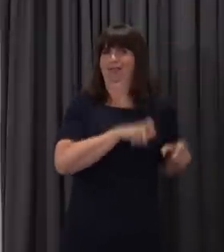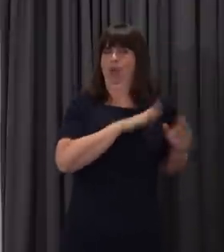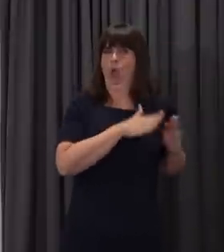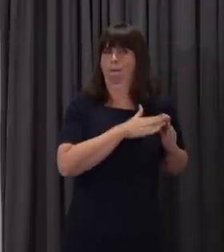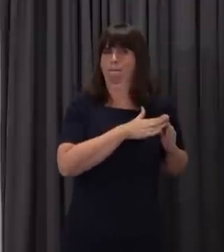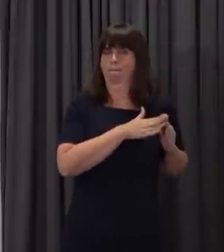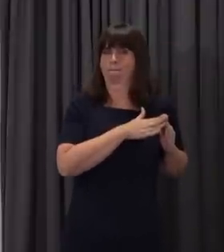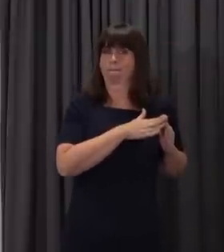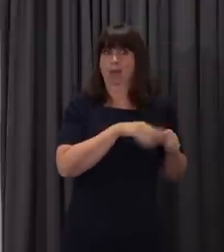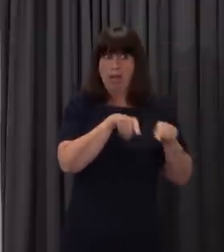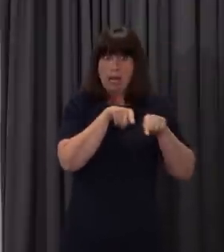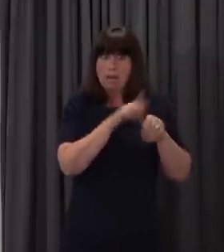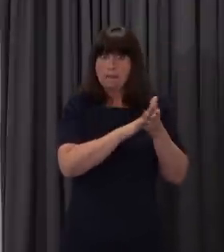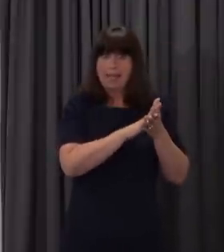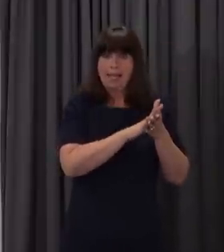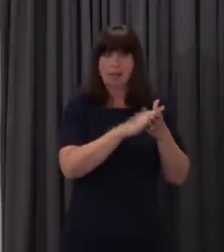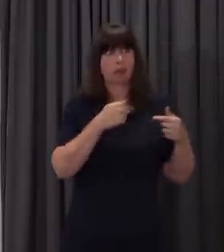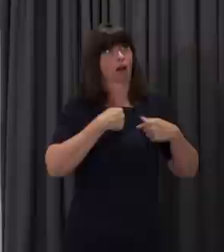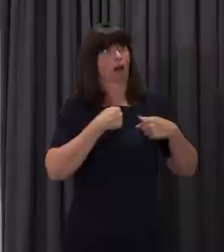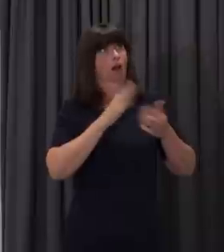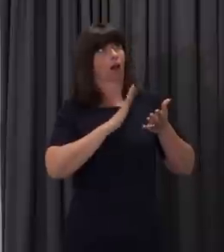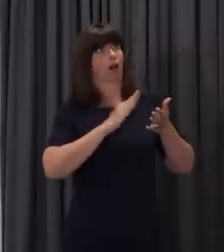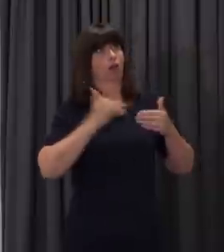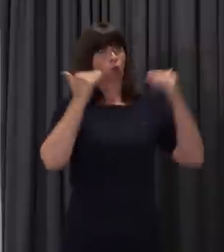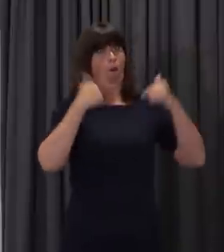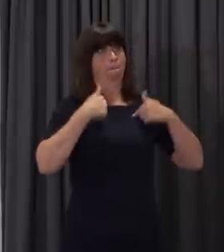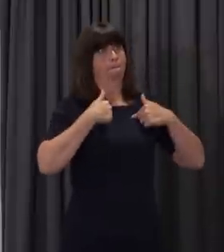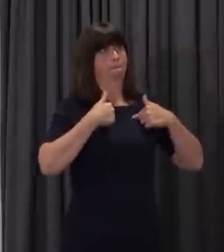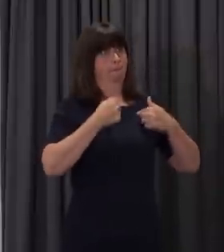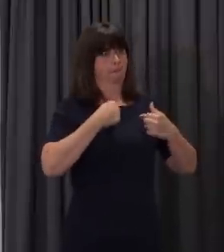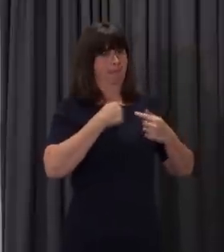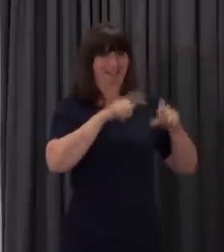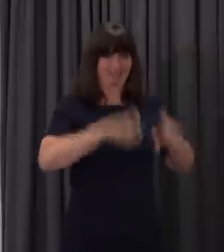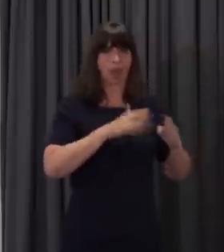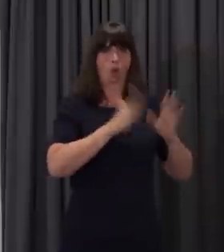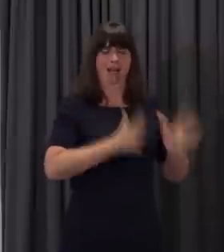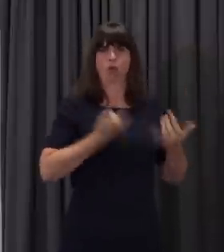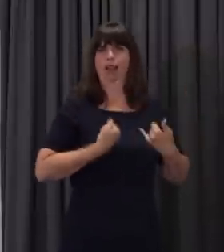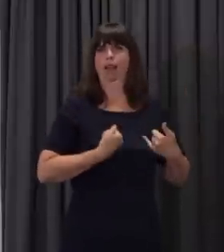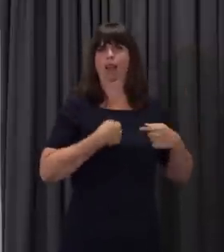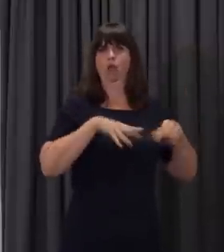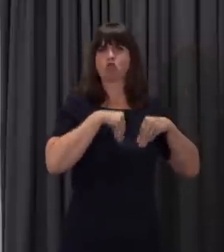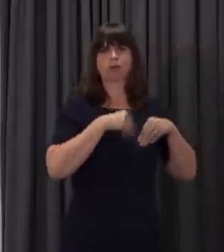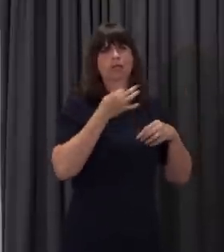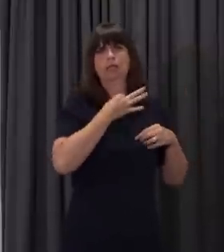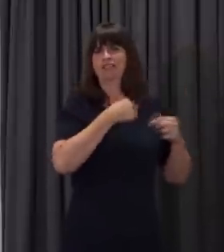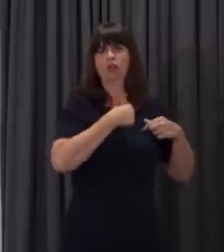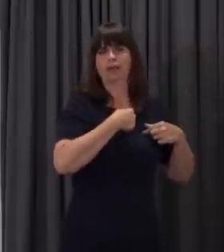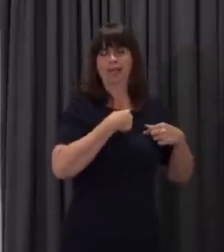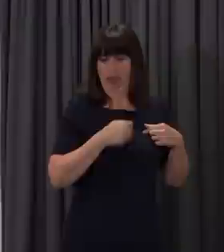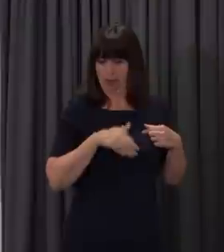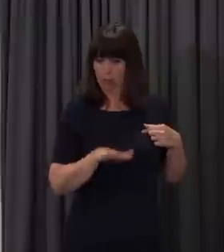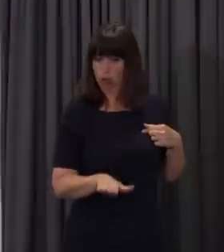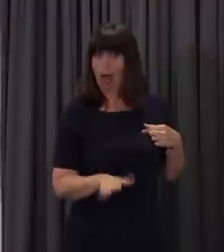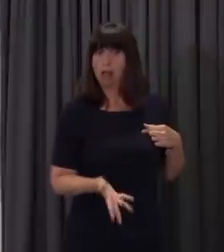there is no expectation that those children should participate in the check-in and catch-up and